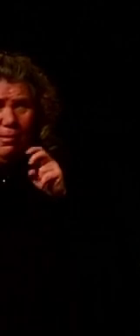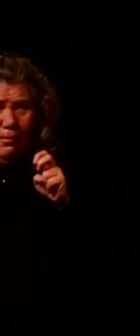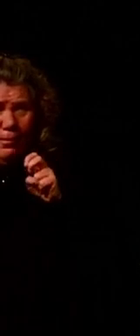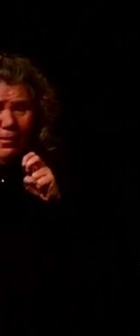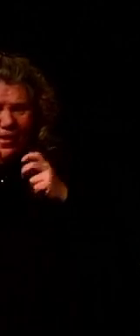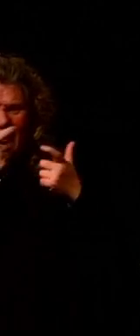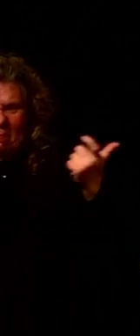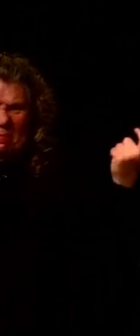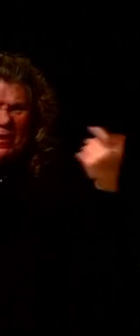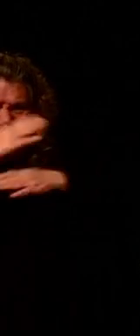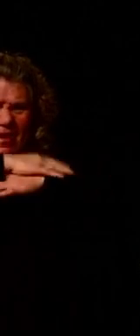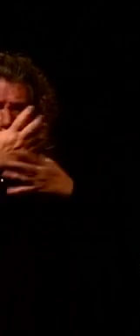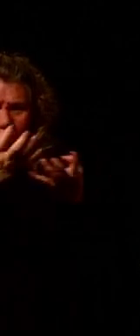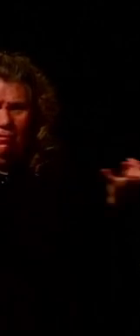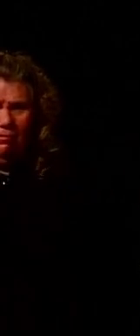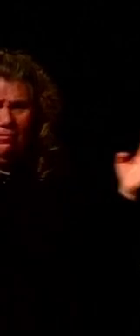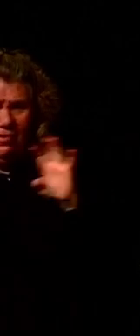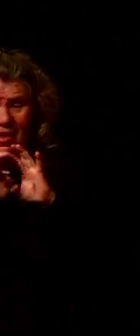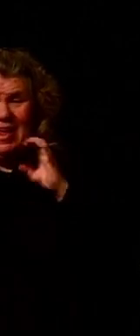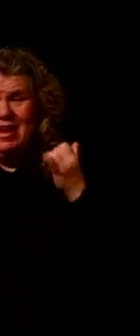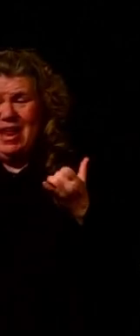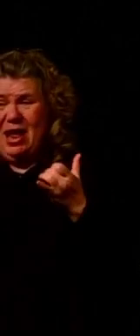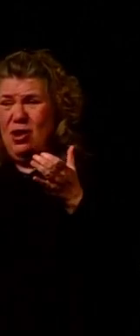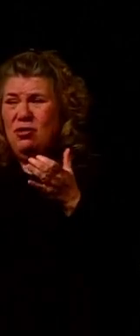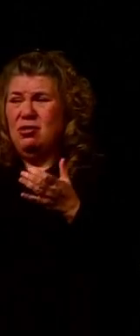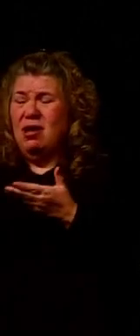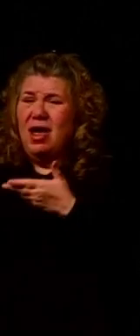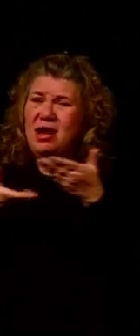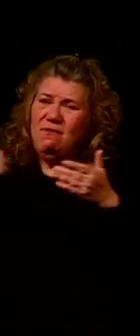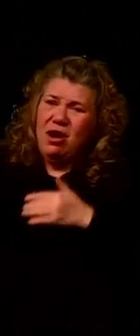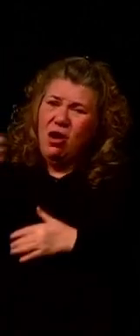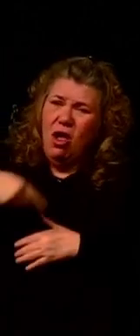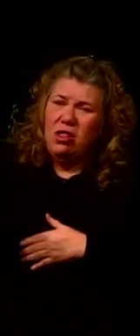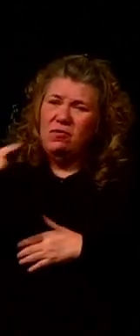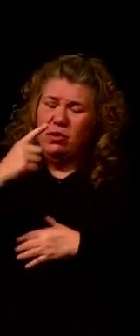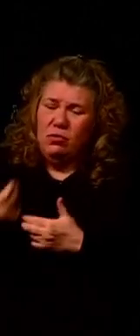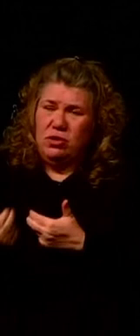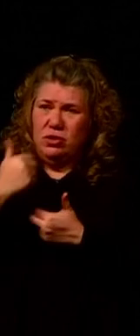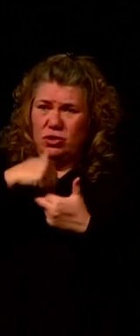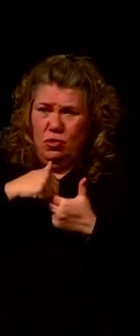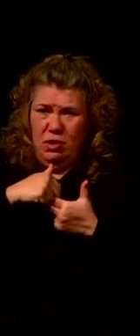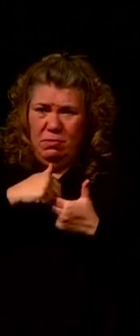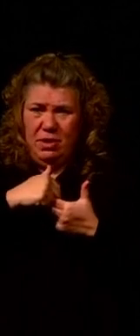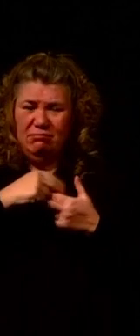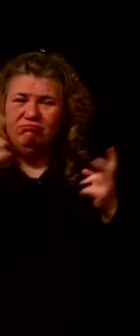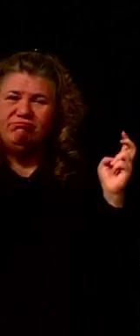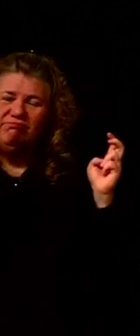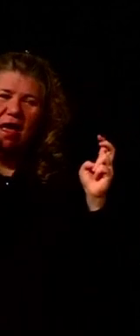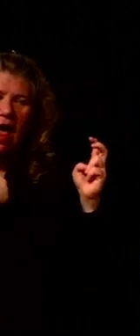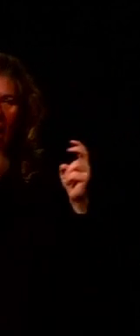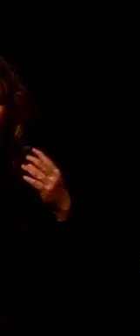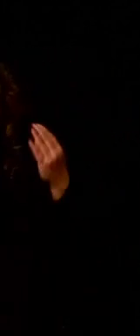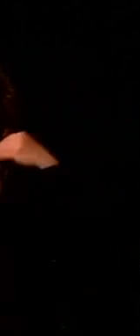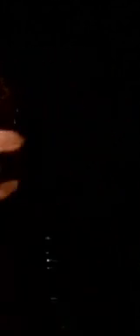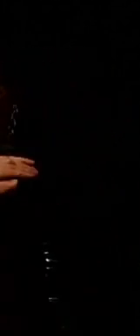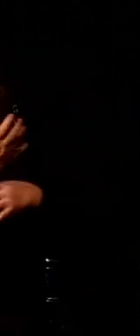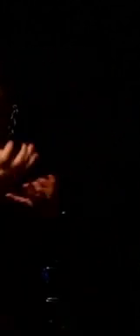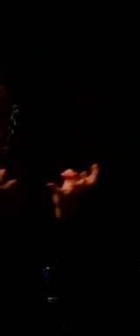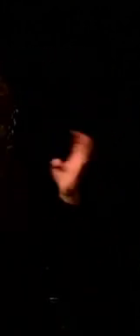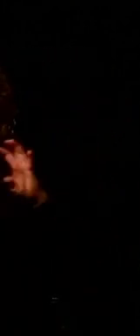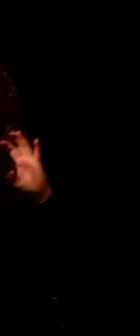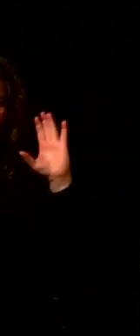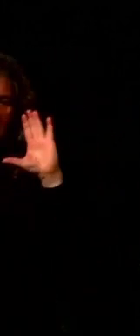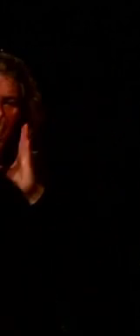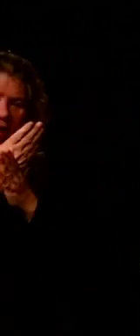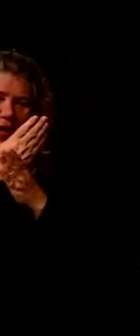So now I want to invite all of you to pull up a chair and join me around our dining room table as I share